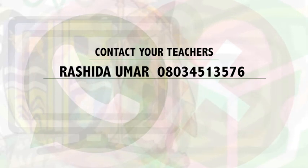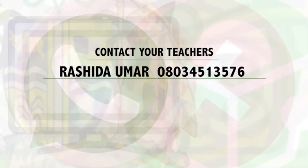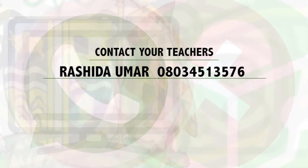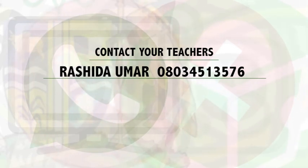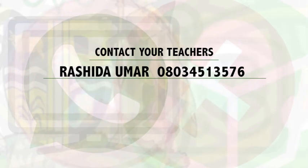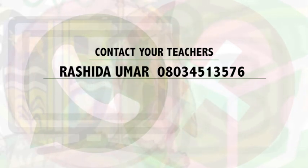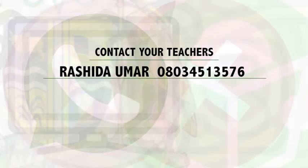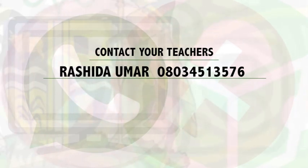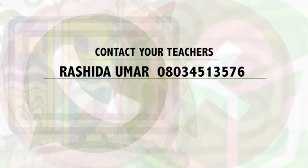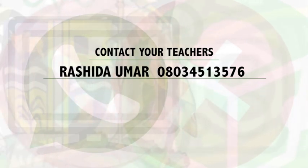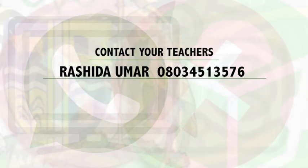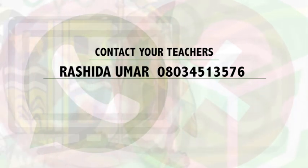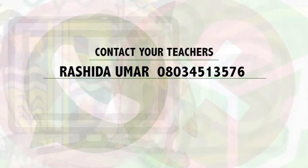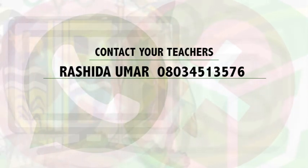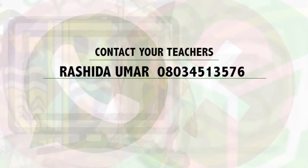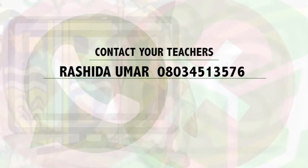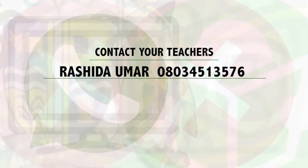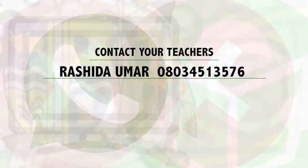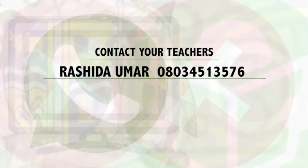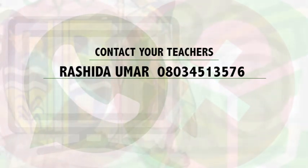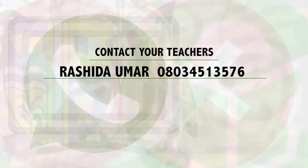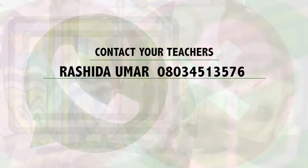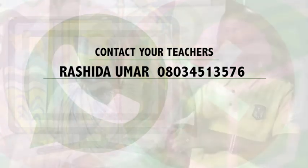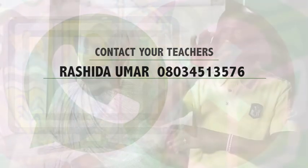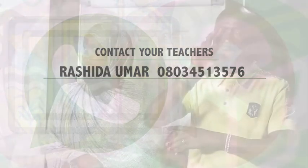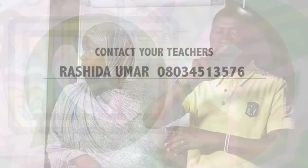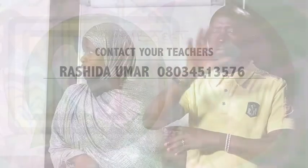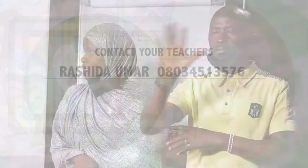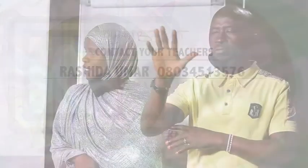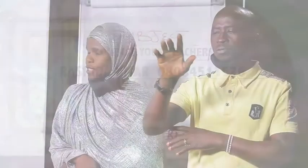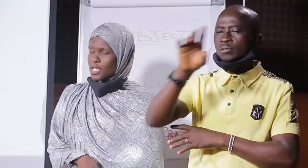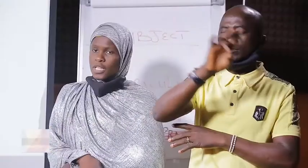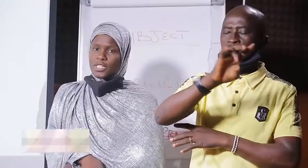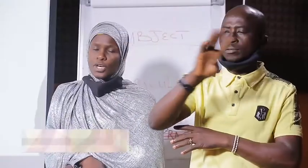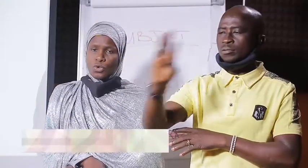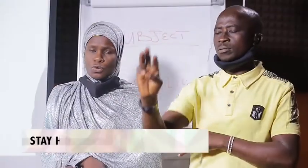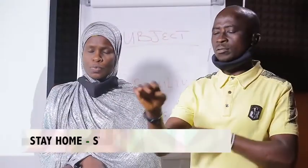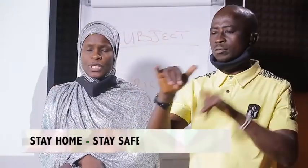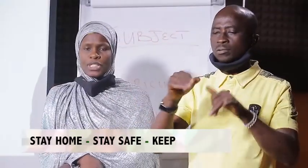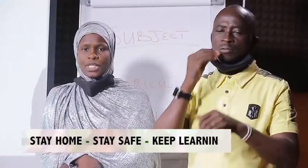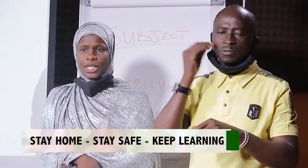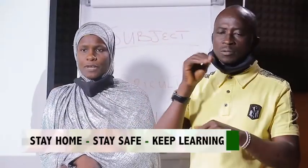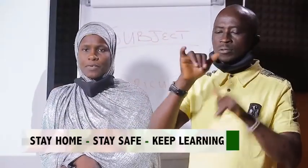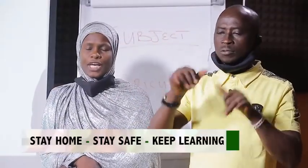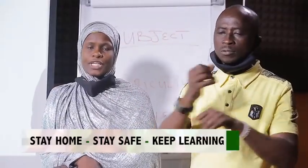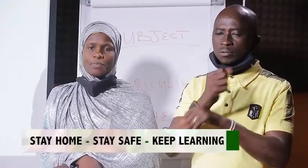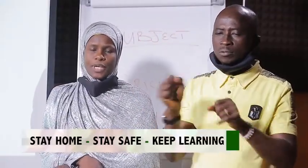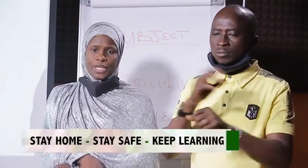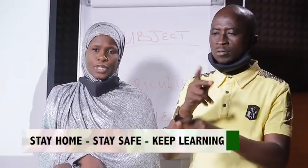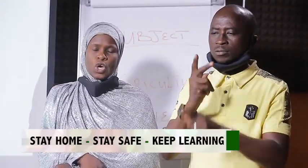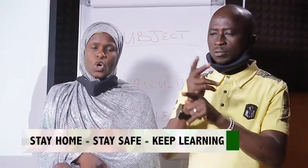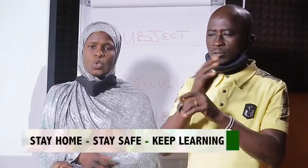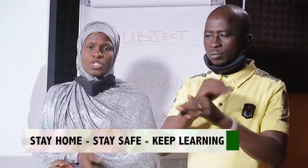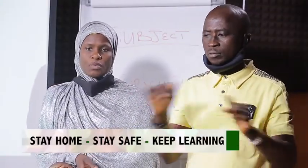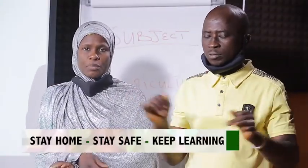080-3451-3576. Stay home, stay safe, and keep